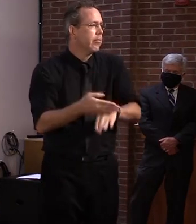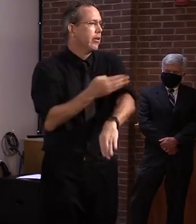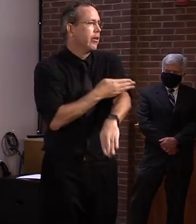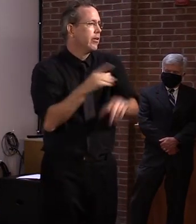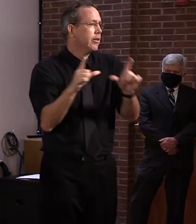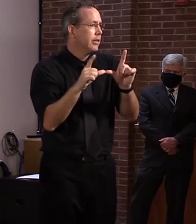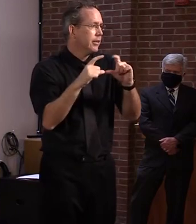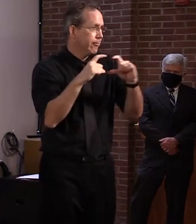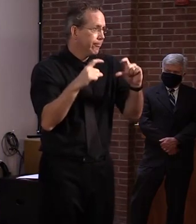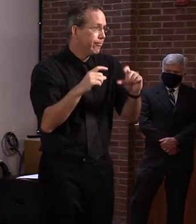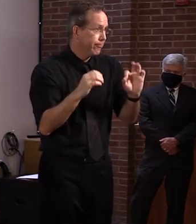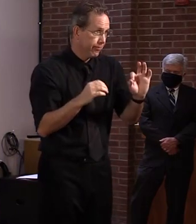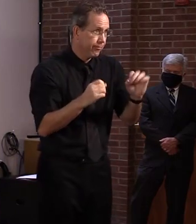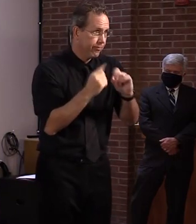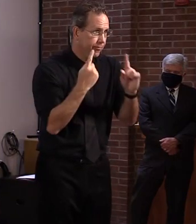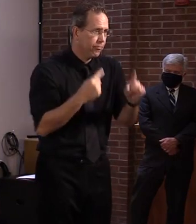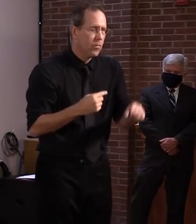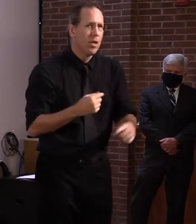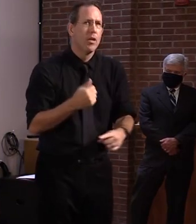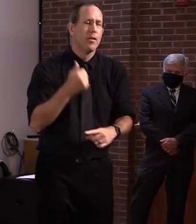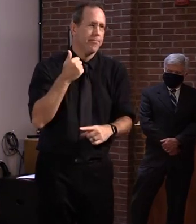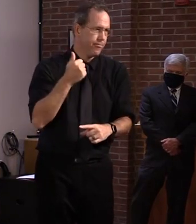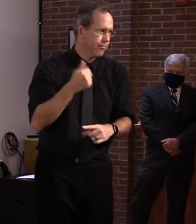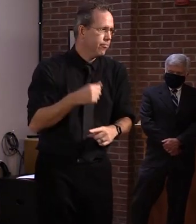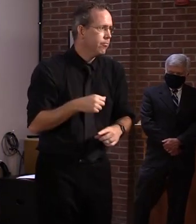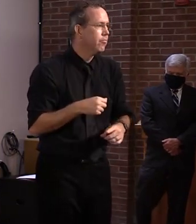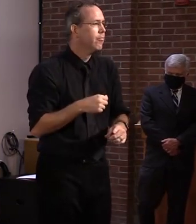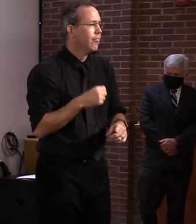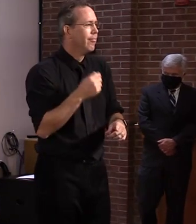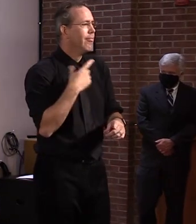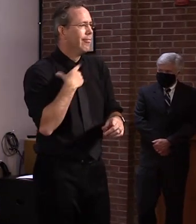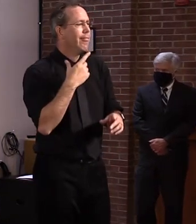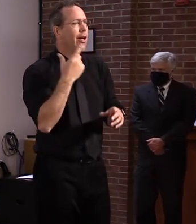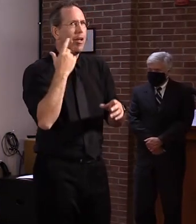Got it. That's probably what they meant. Thank you. You're welcome.